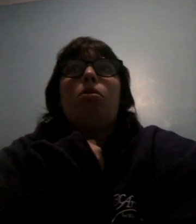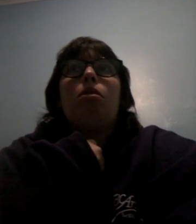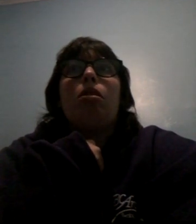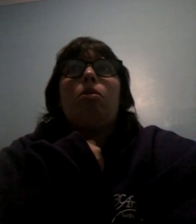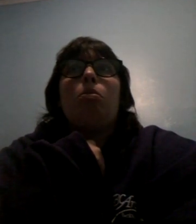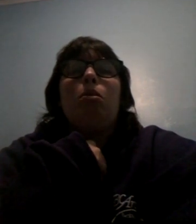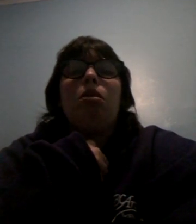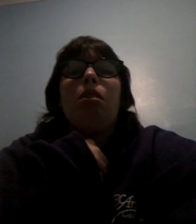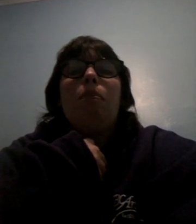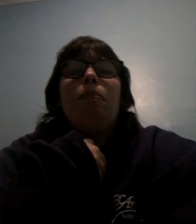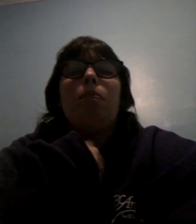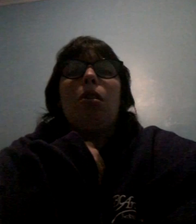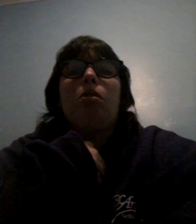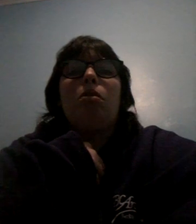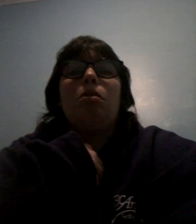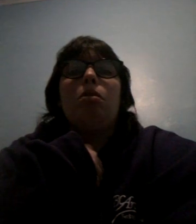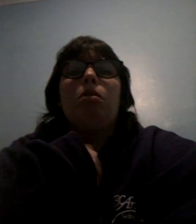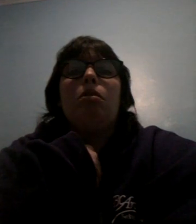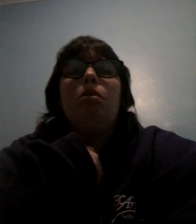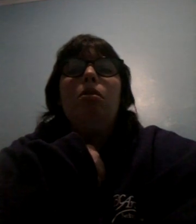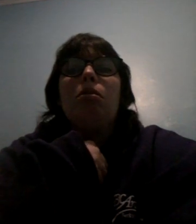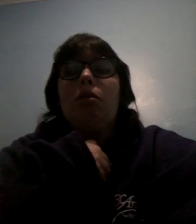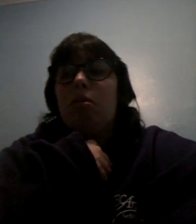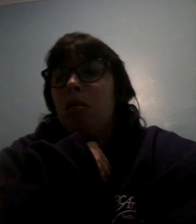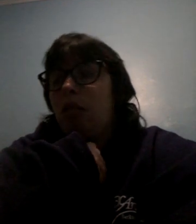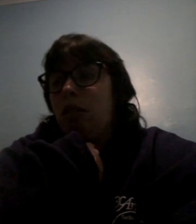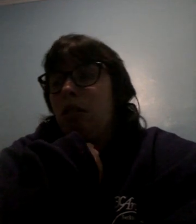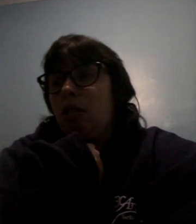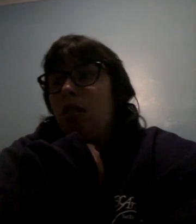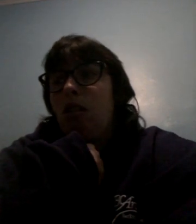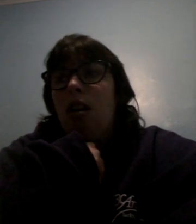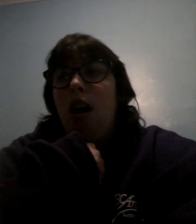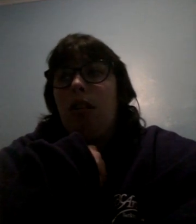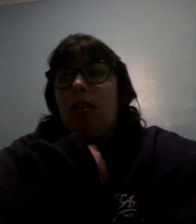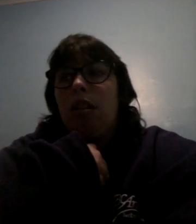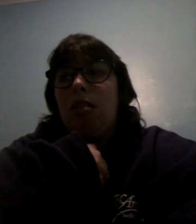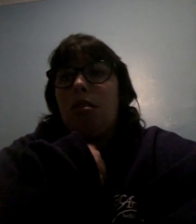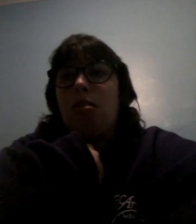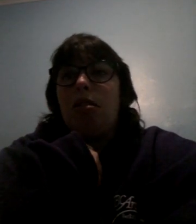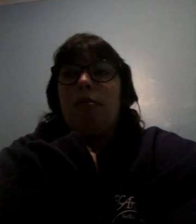busy I am or that dress, so